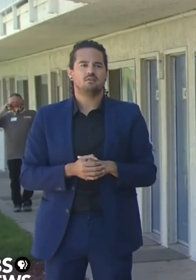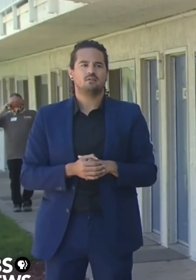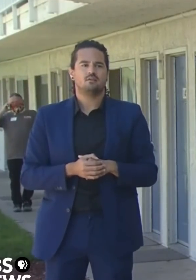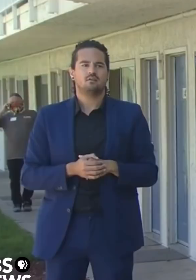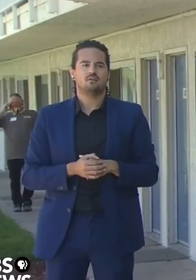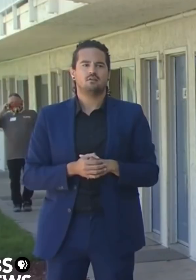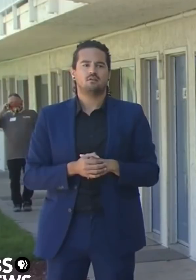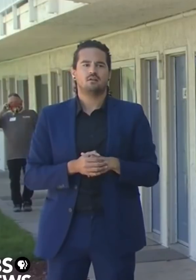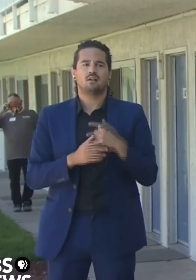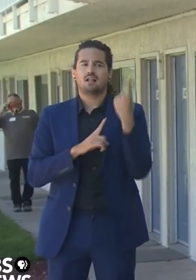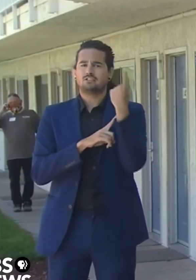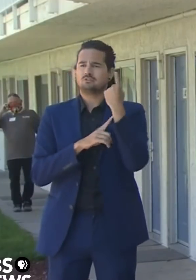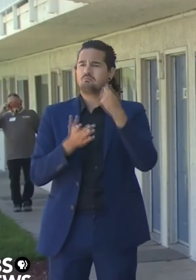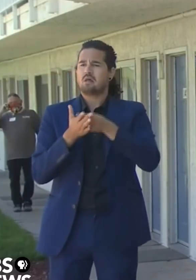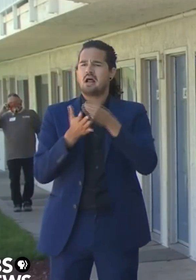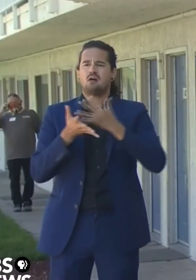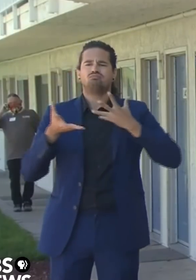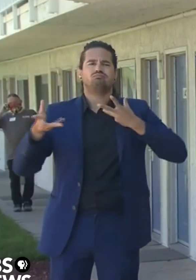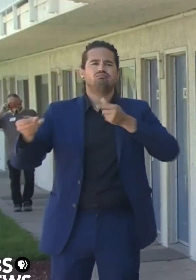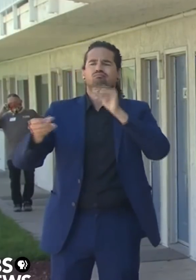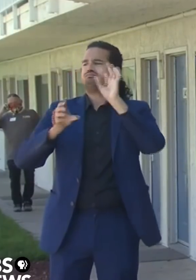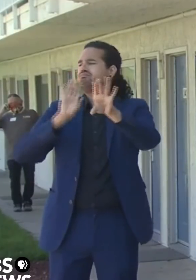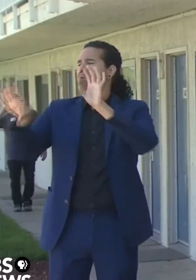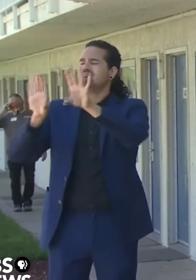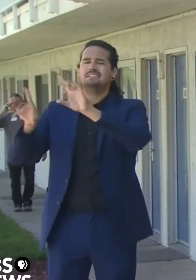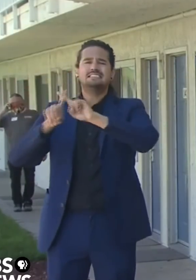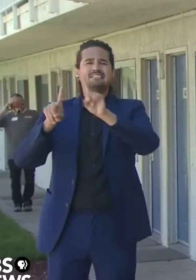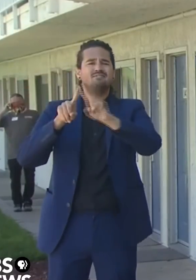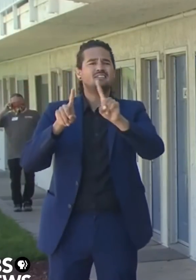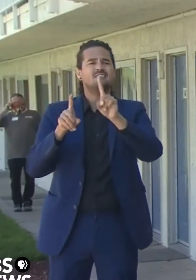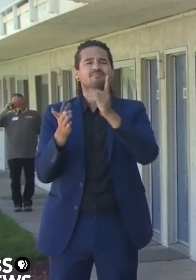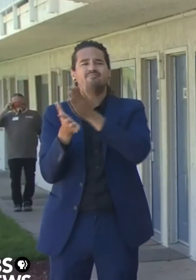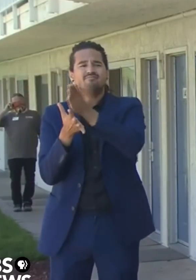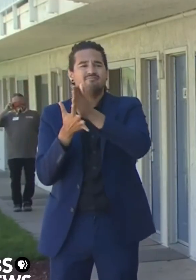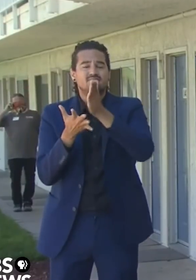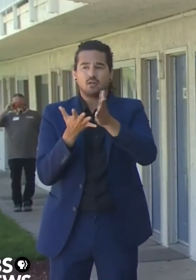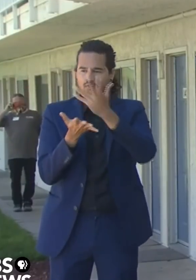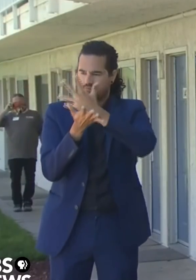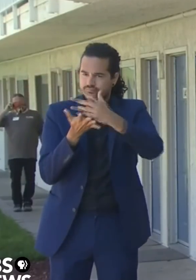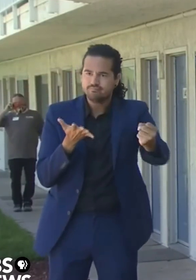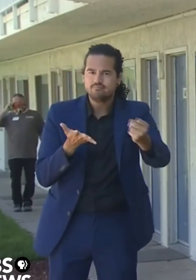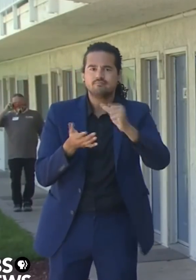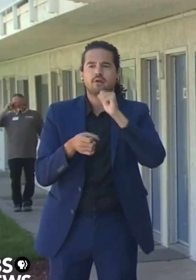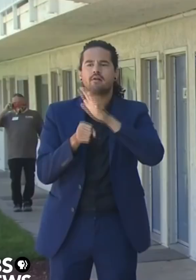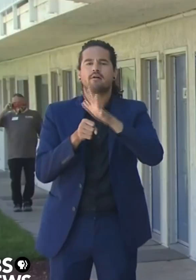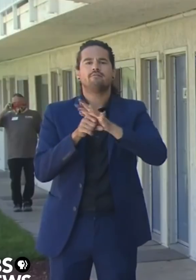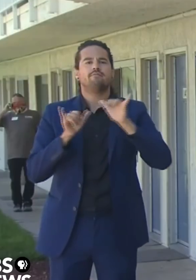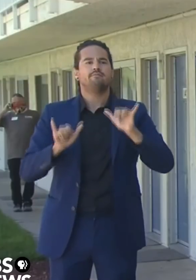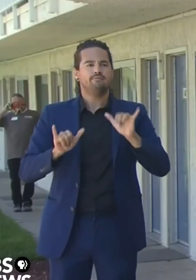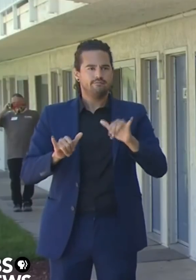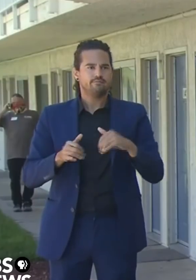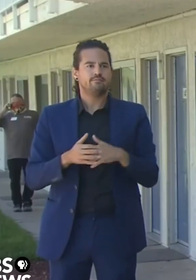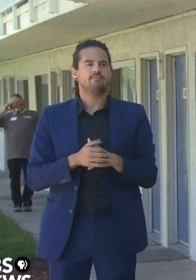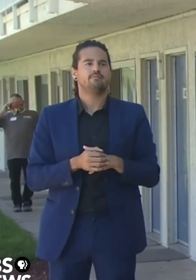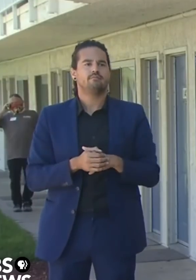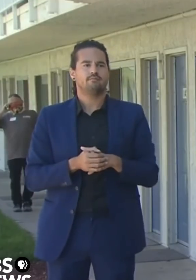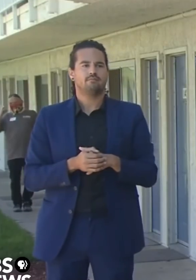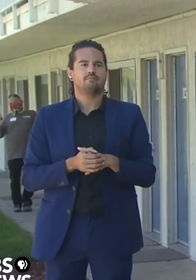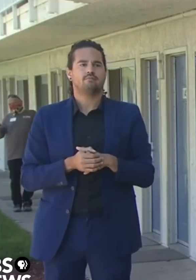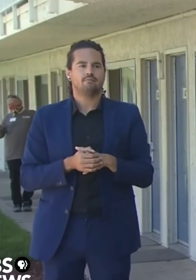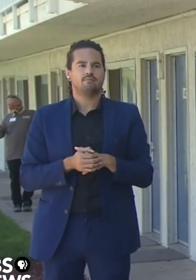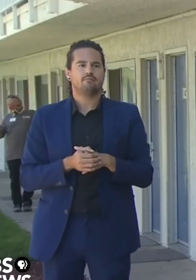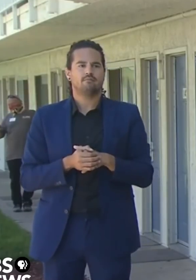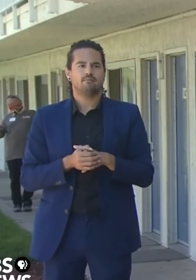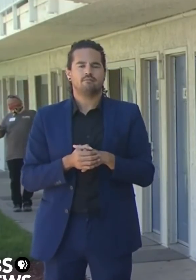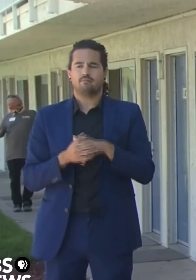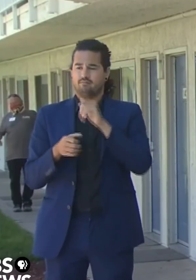recognize it wasn't just about money. We needed a more resourceful mindset in terms of addressing the issue and that required us to